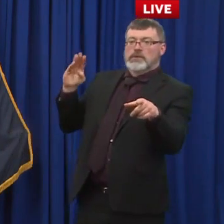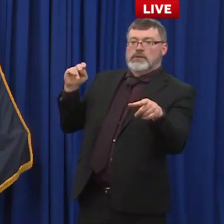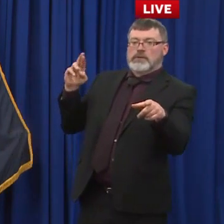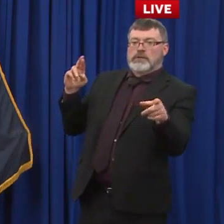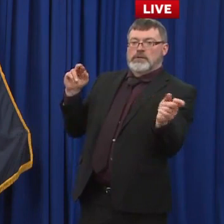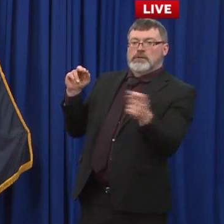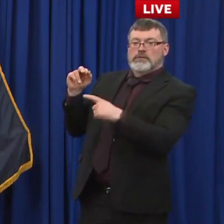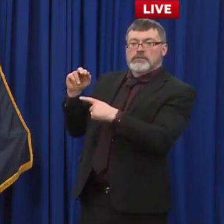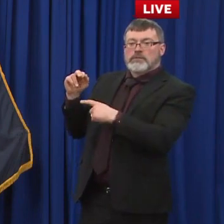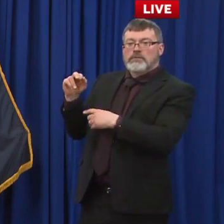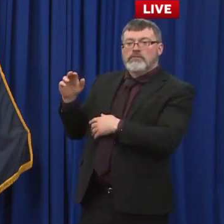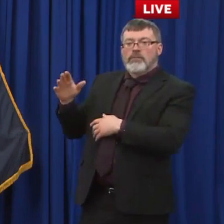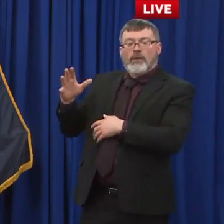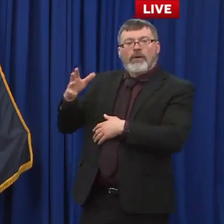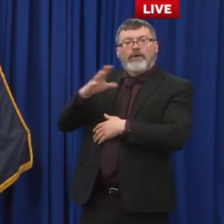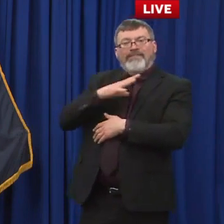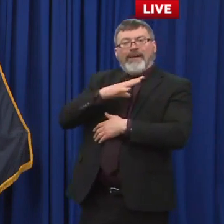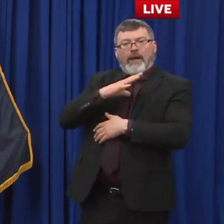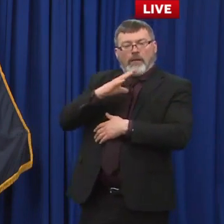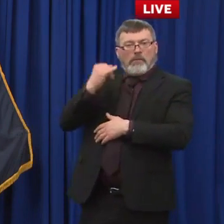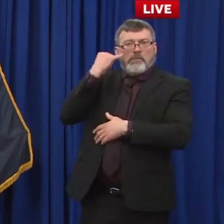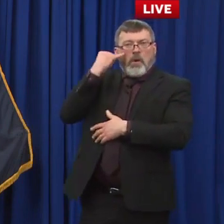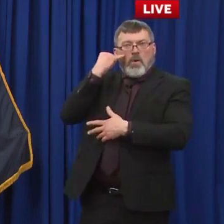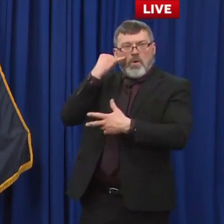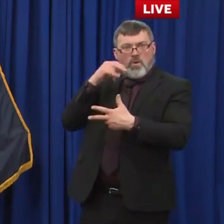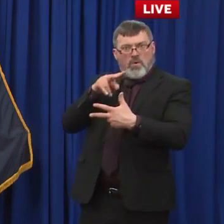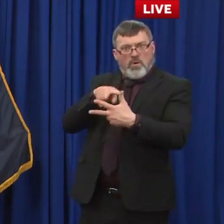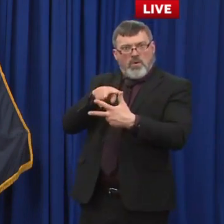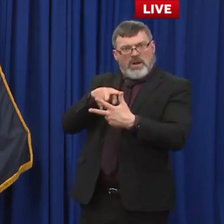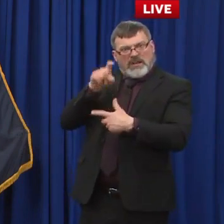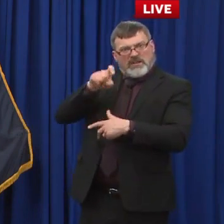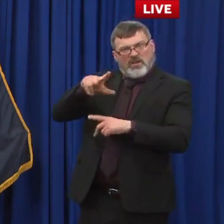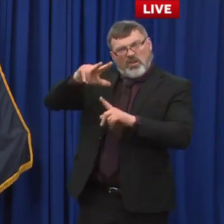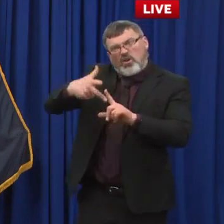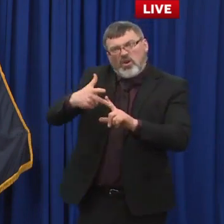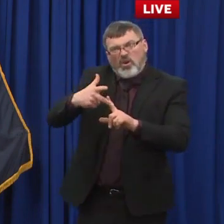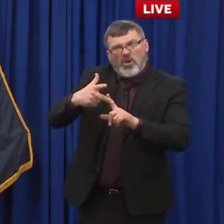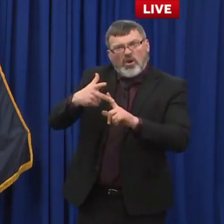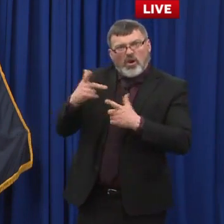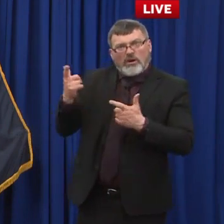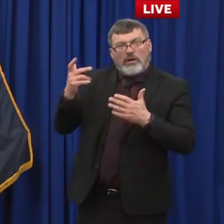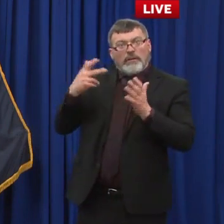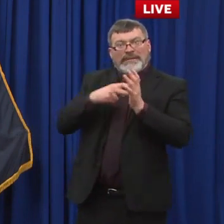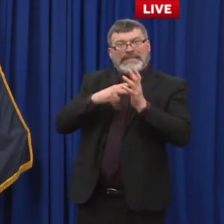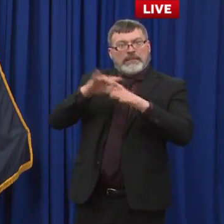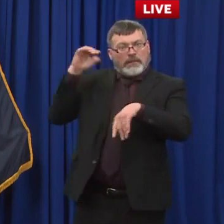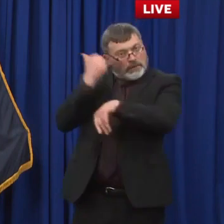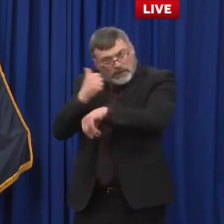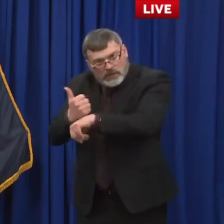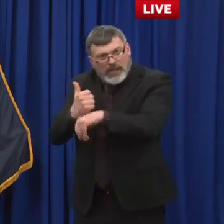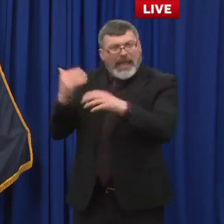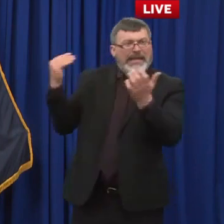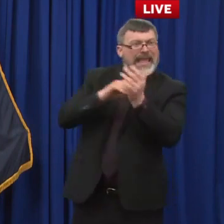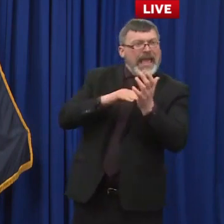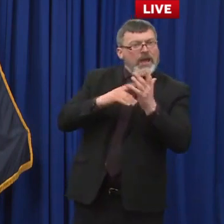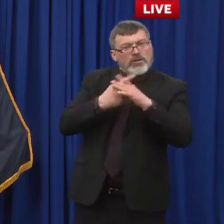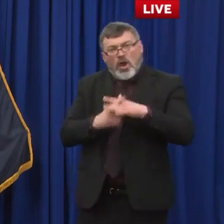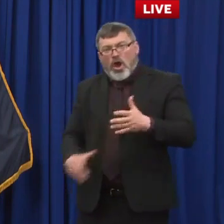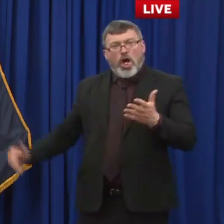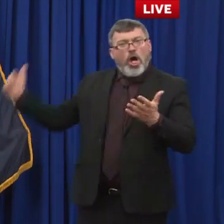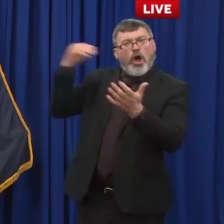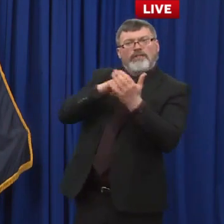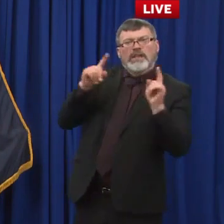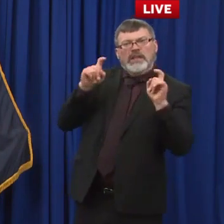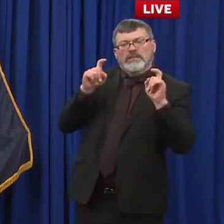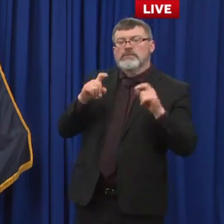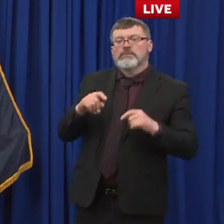we're not planning on that I think what the hope is we've talked to the hospital association and the hope is that the hospital association will be able to take up the